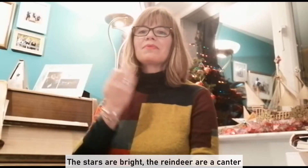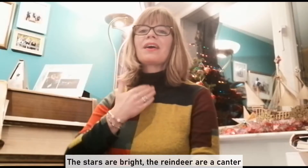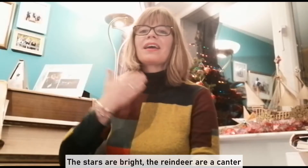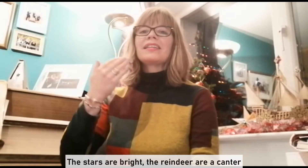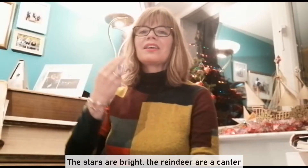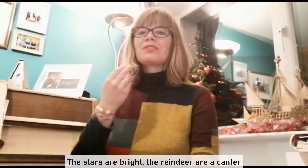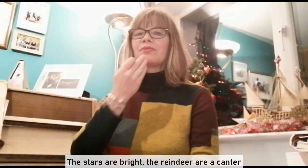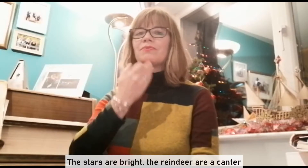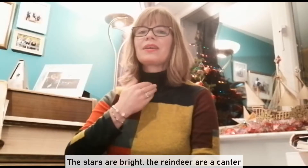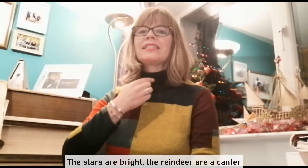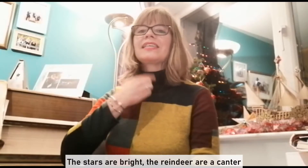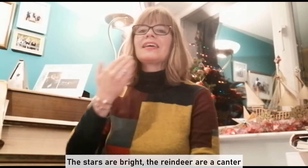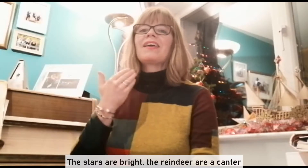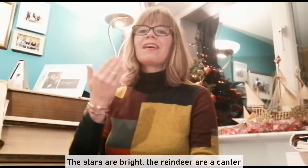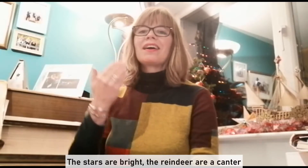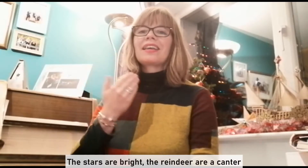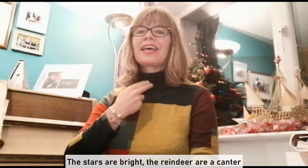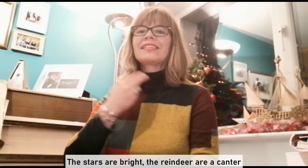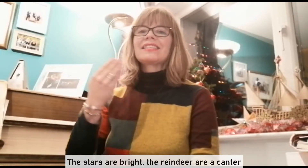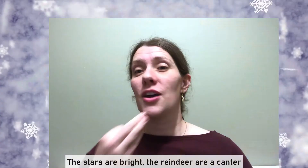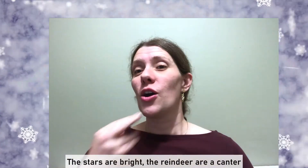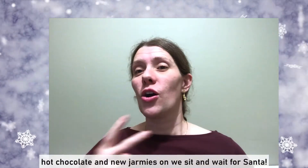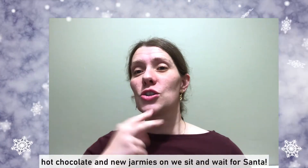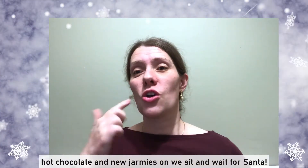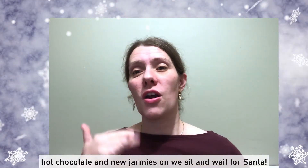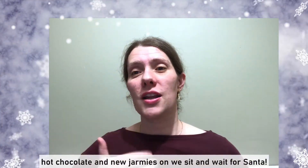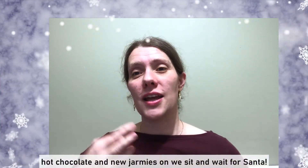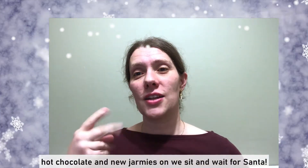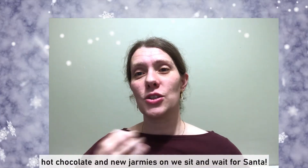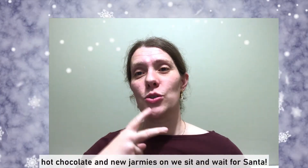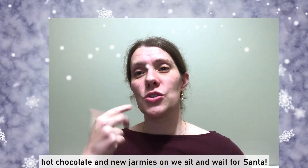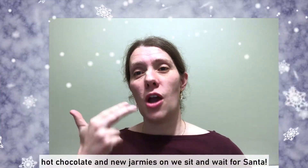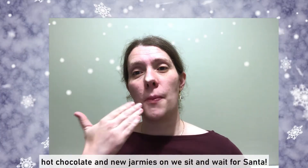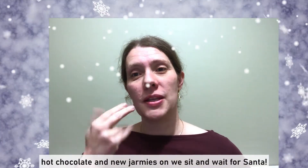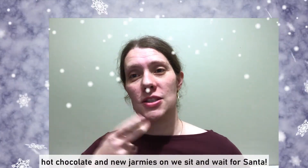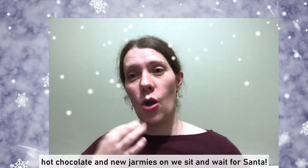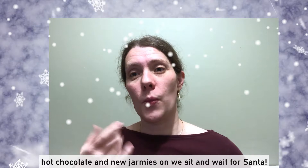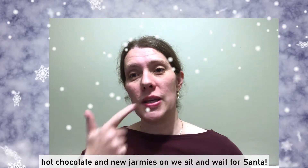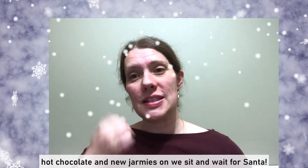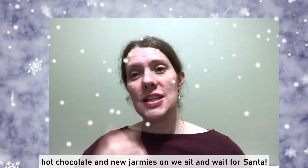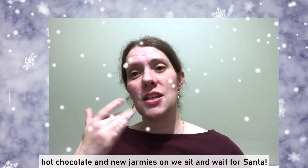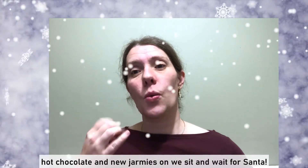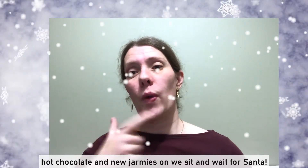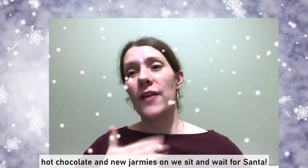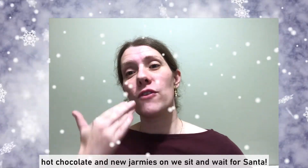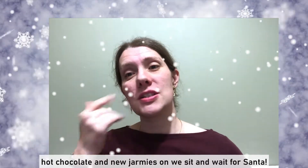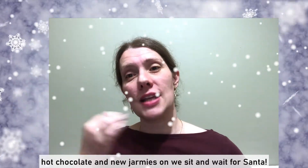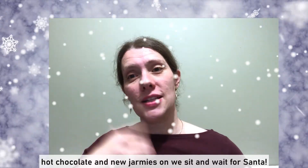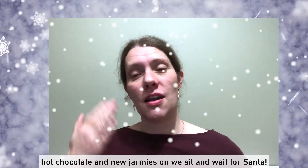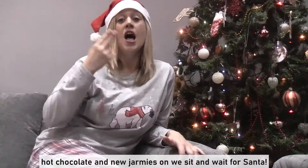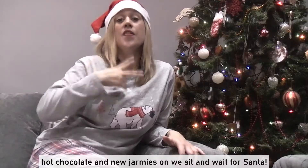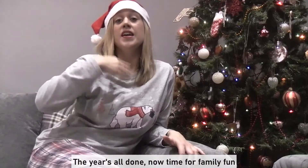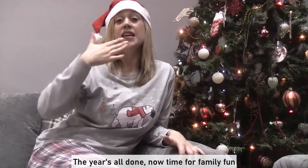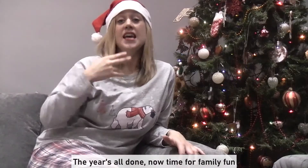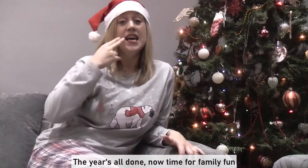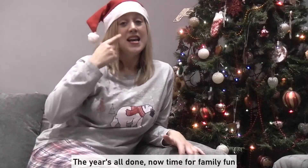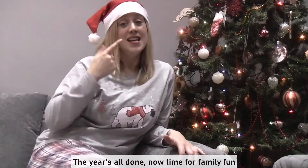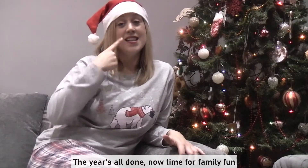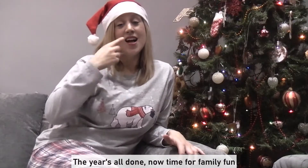bright The reindeer are a canter Our chocolate and new john Is on we sit and wait for Santa The year's